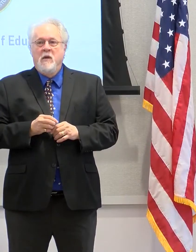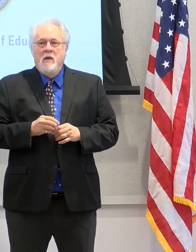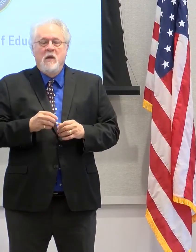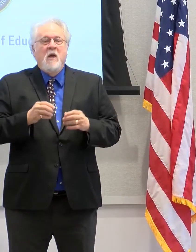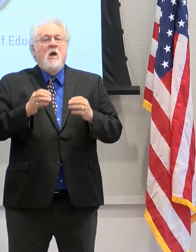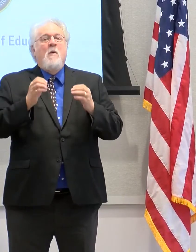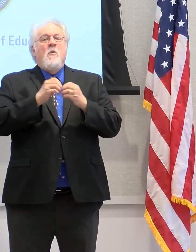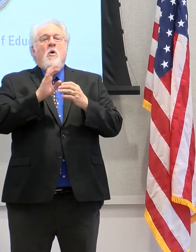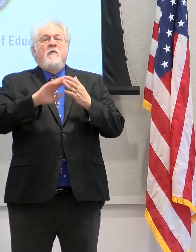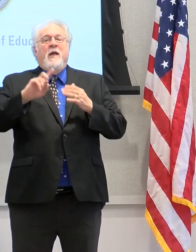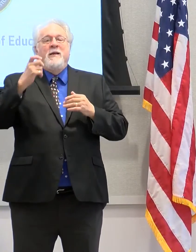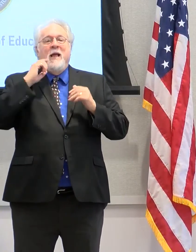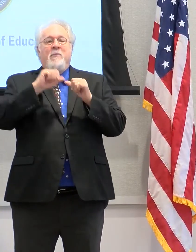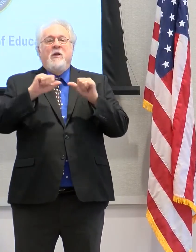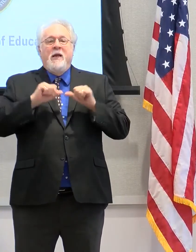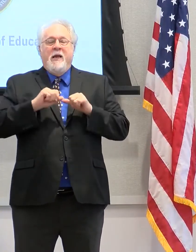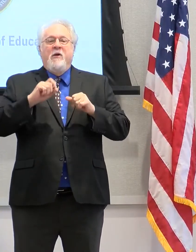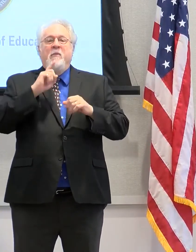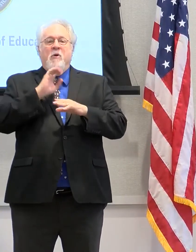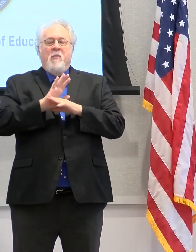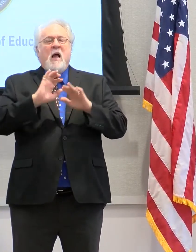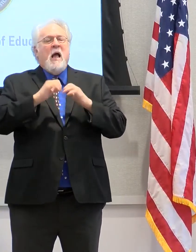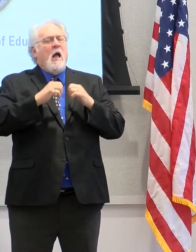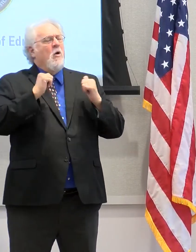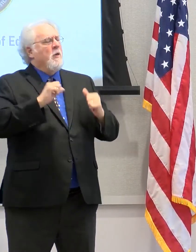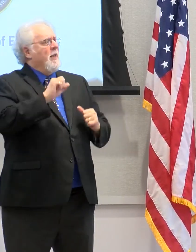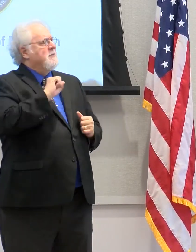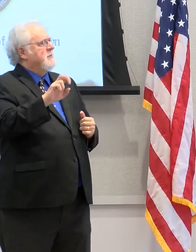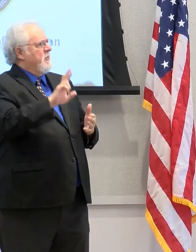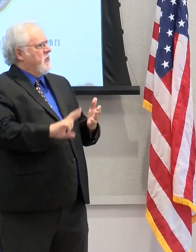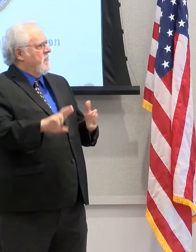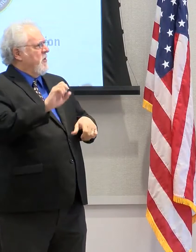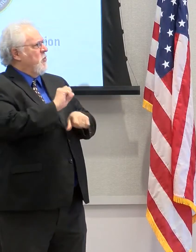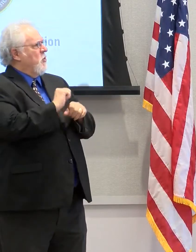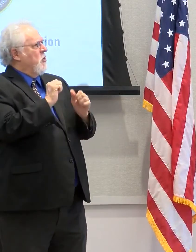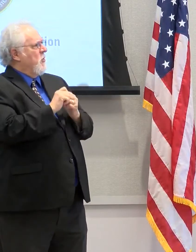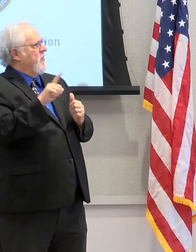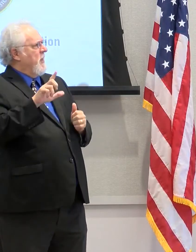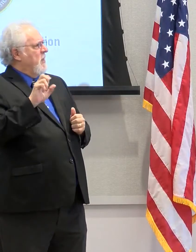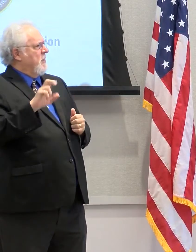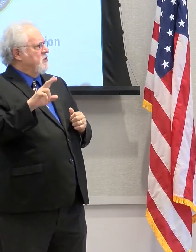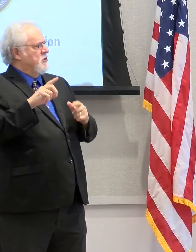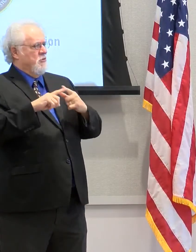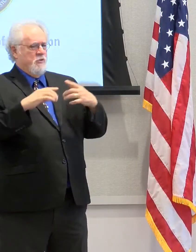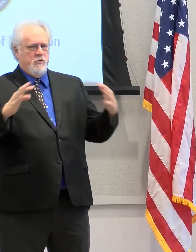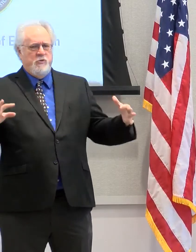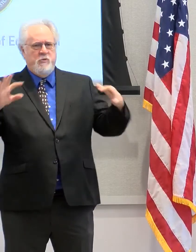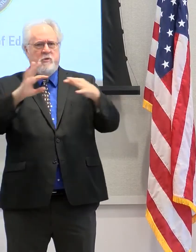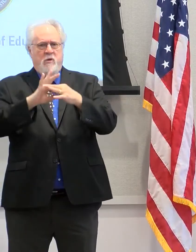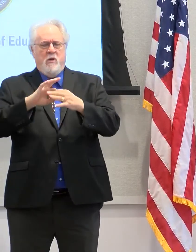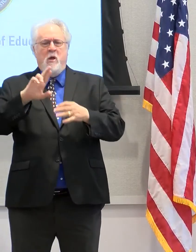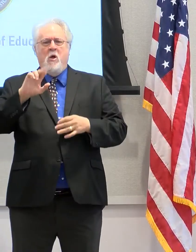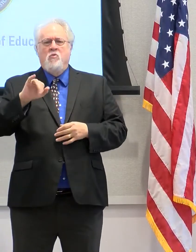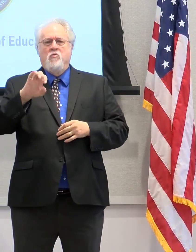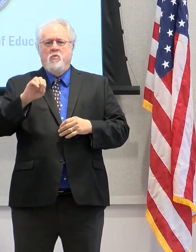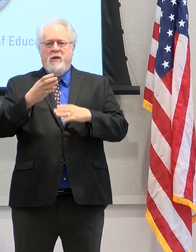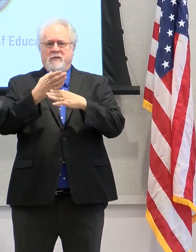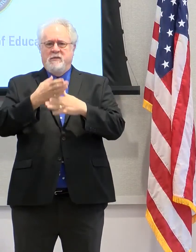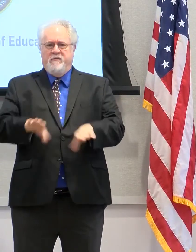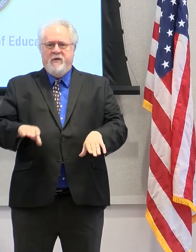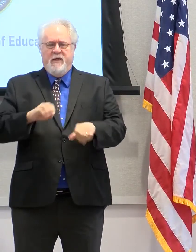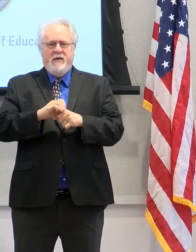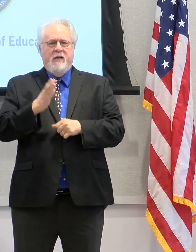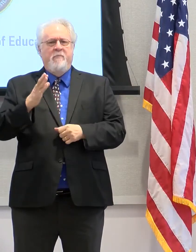Area Promise, how can Southern University work together with LSU to bridge the racial divide in the city